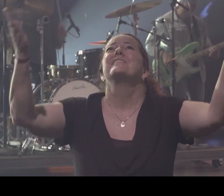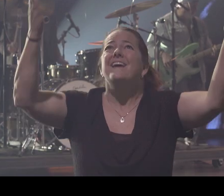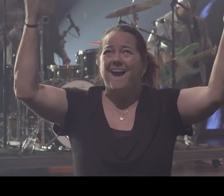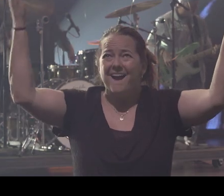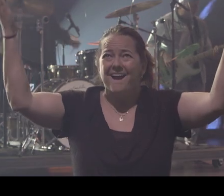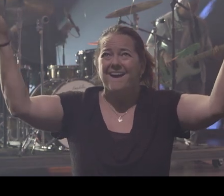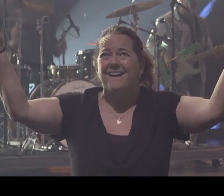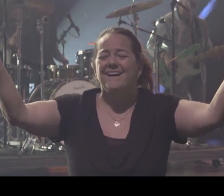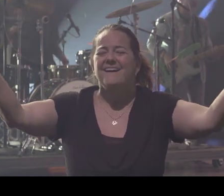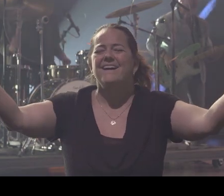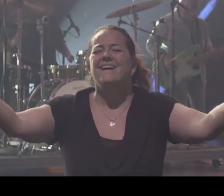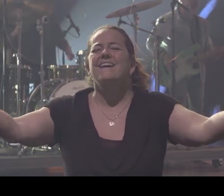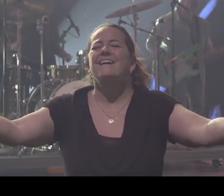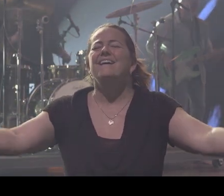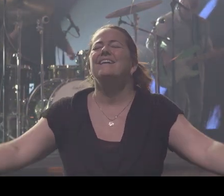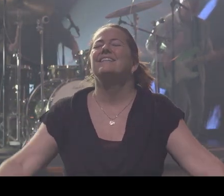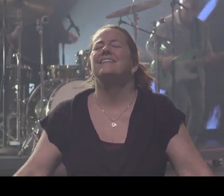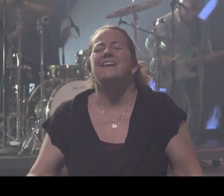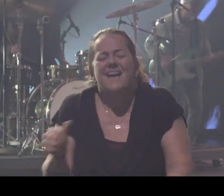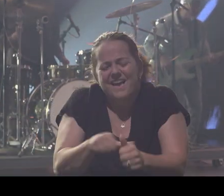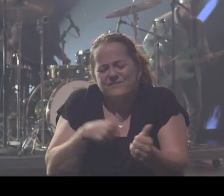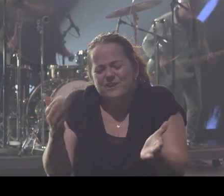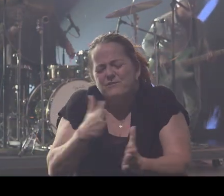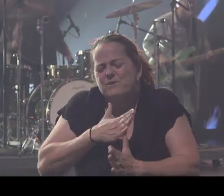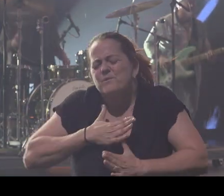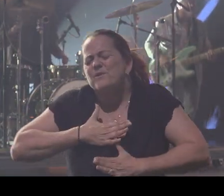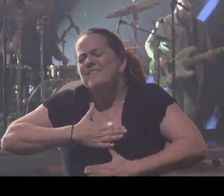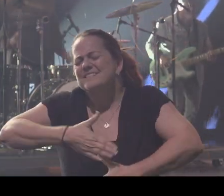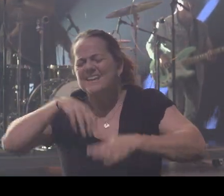in every breath, in every season,